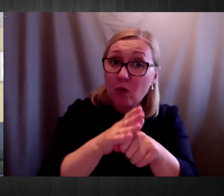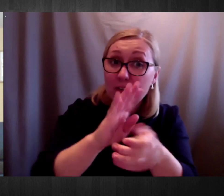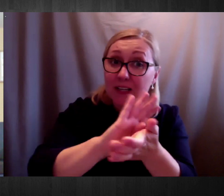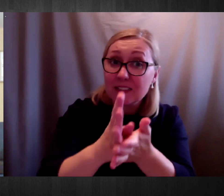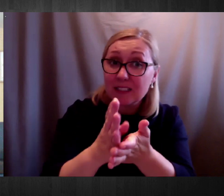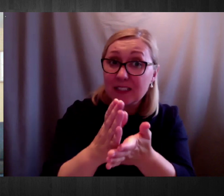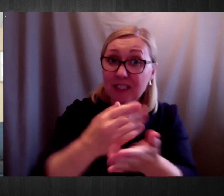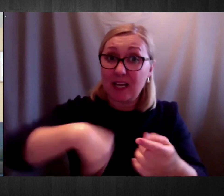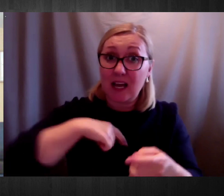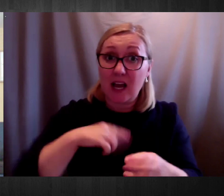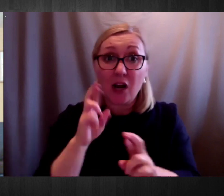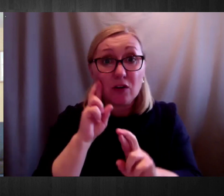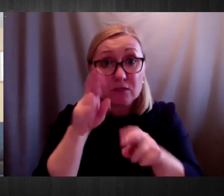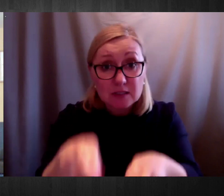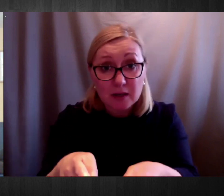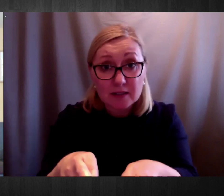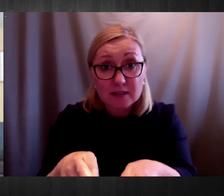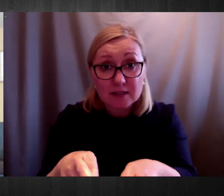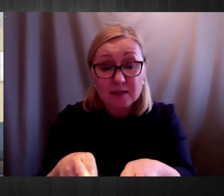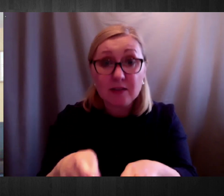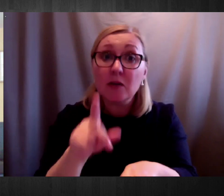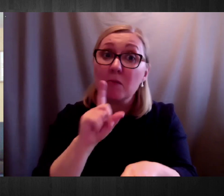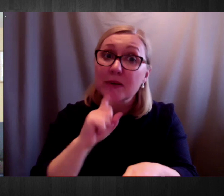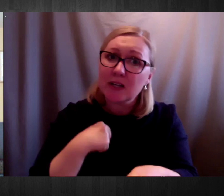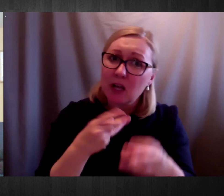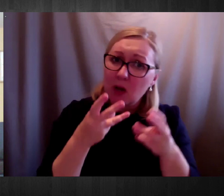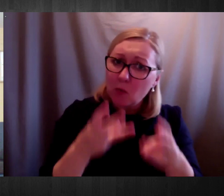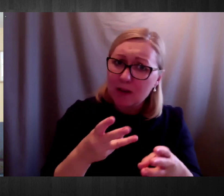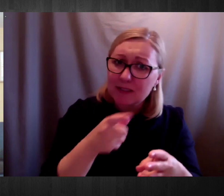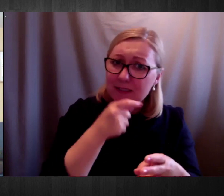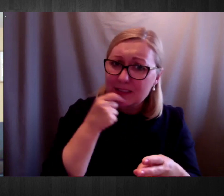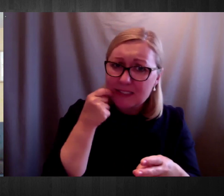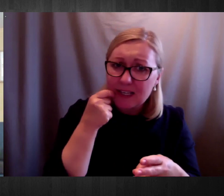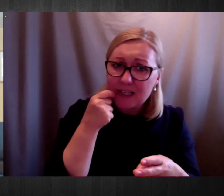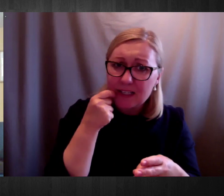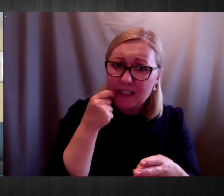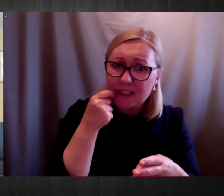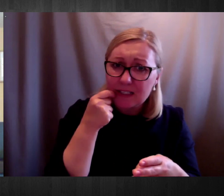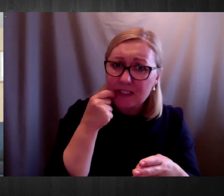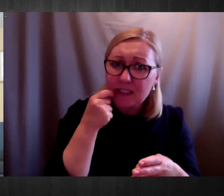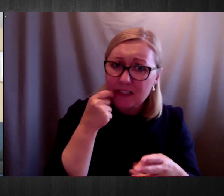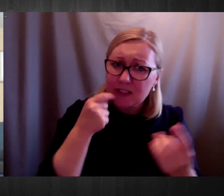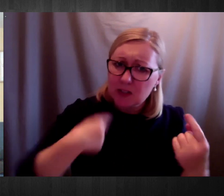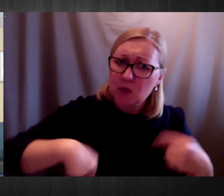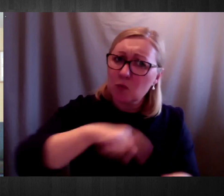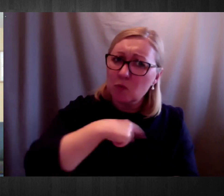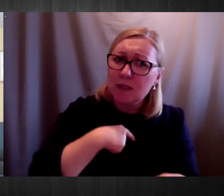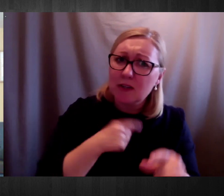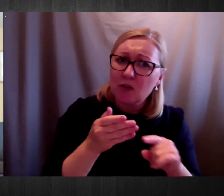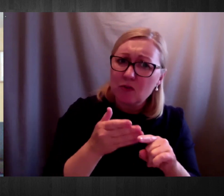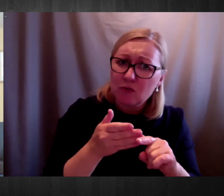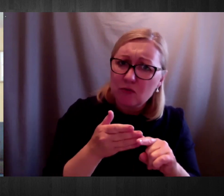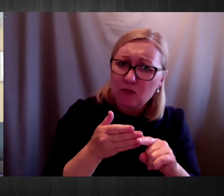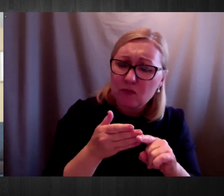just want to emphasise that we do recognise that language